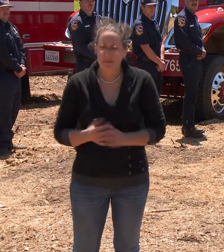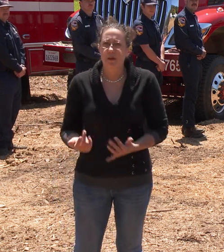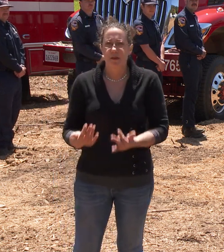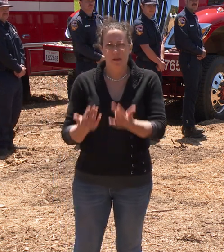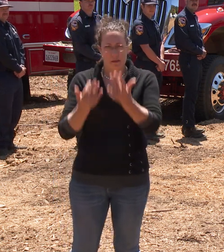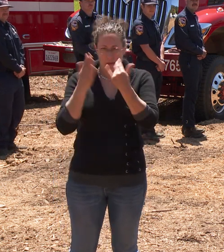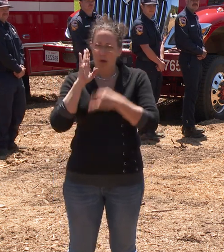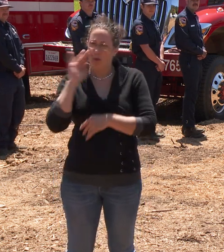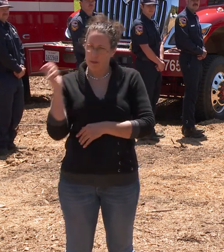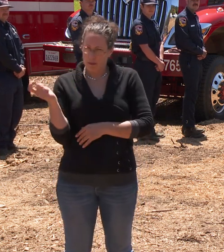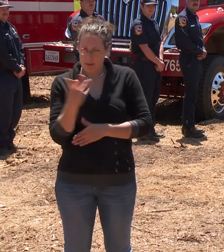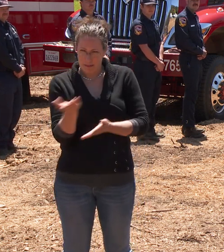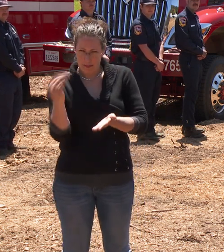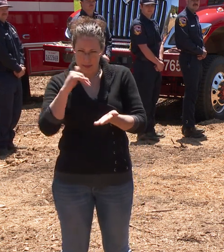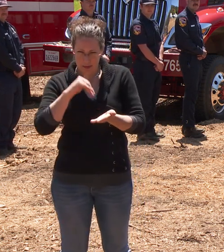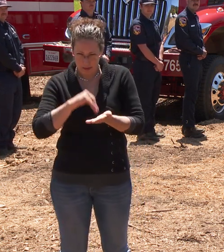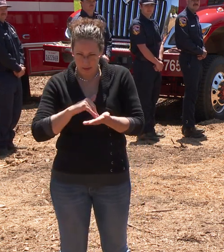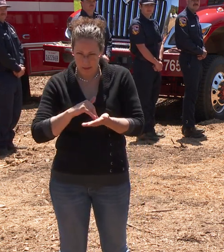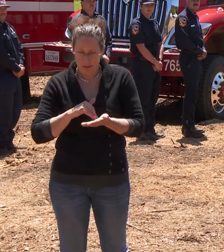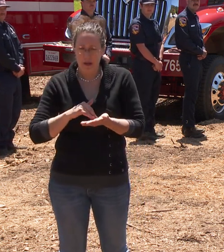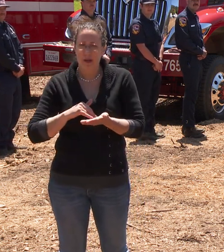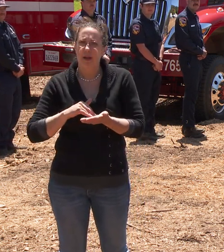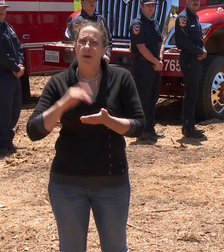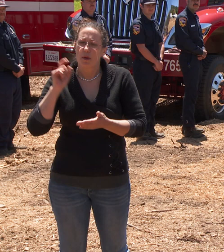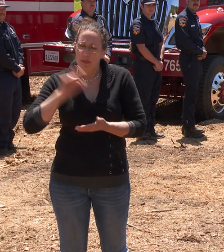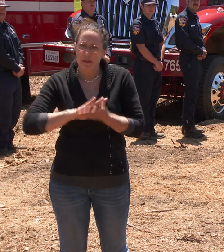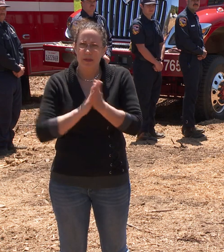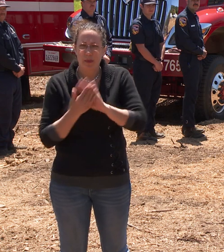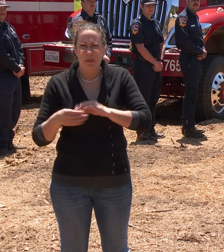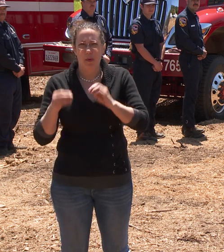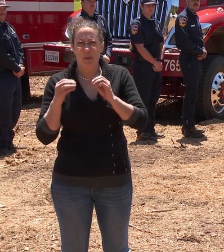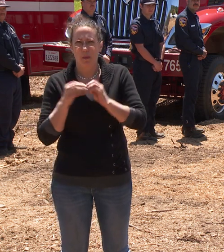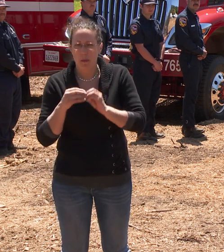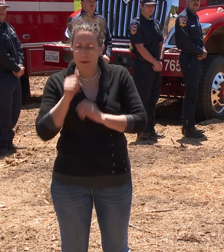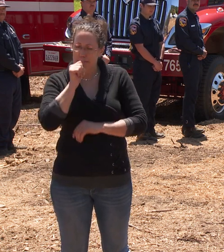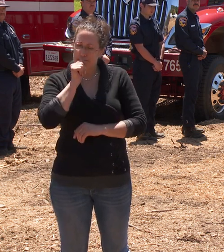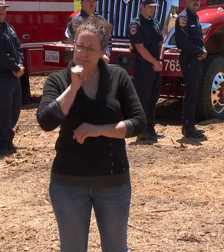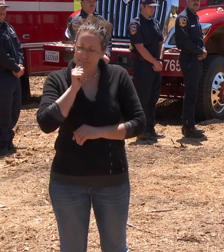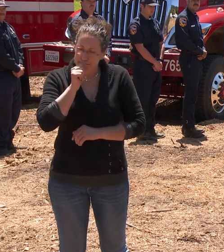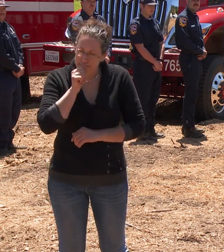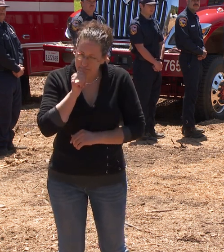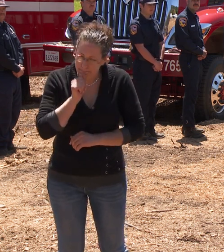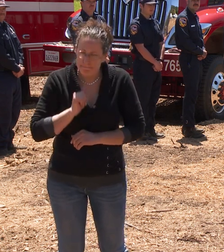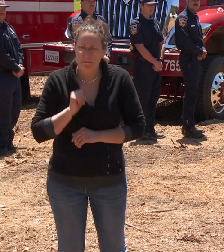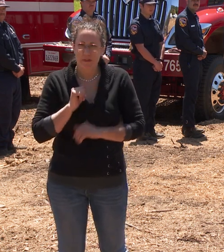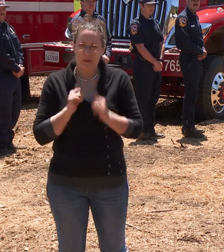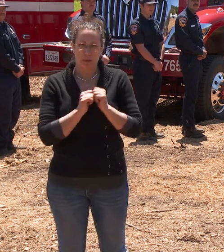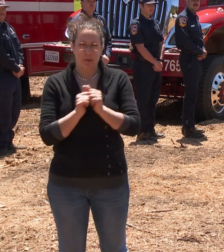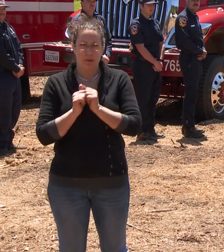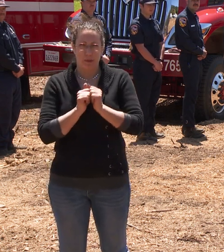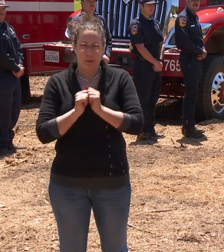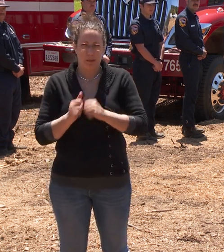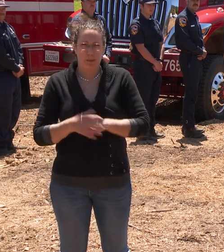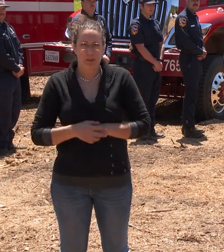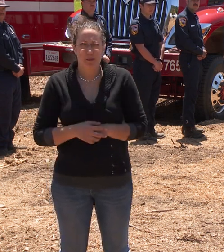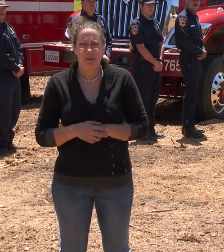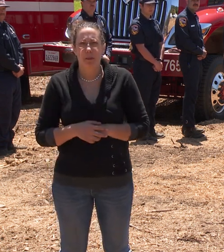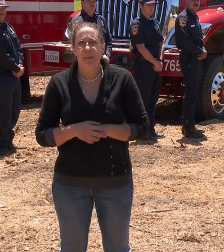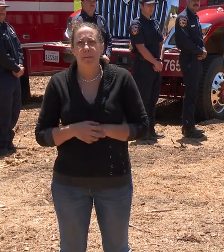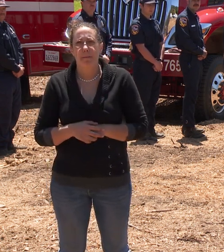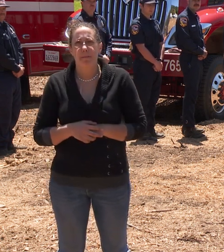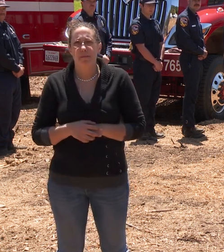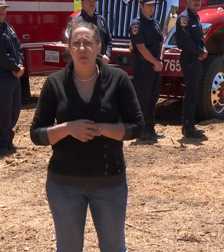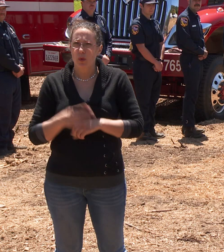return and we need to make it more resilient, need to make ourselves more resilient together. Now we